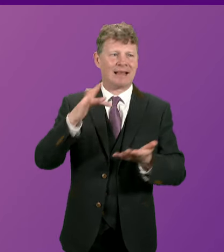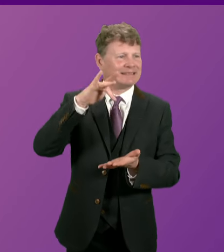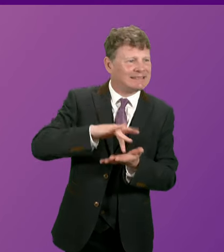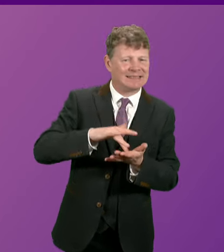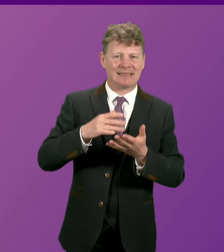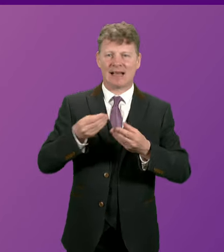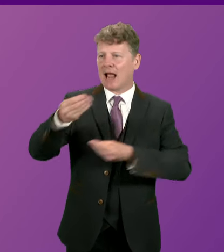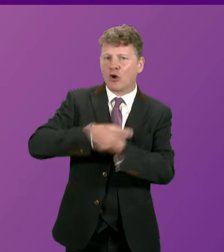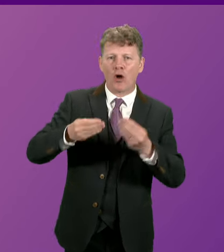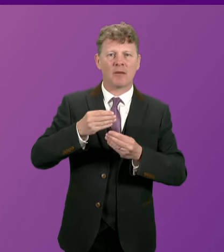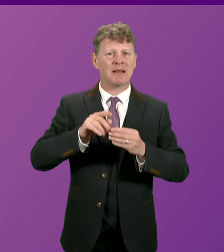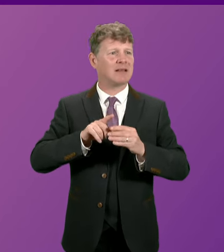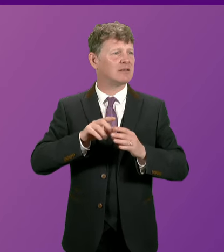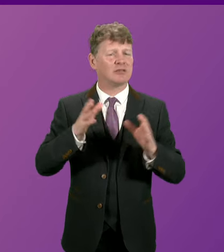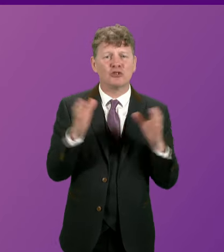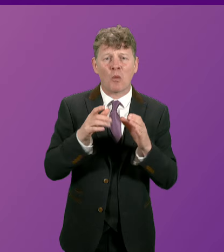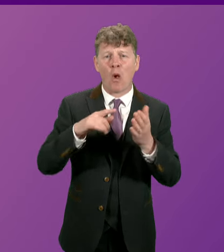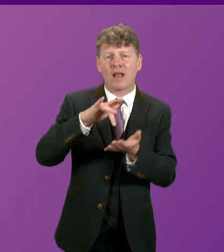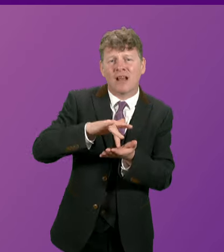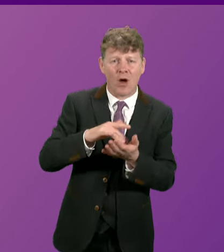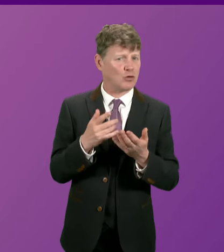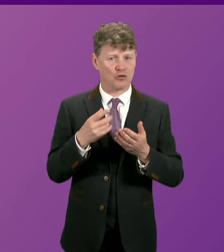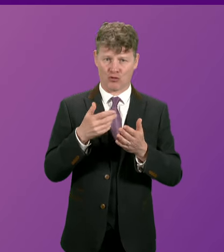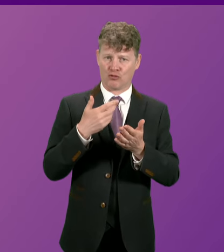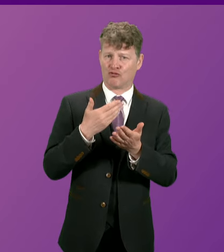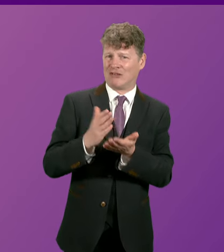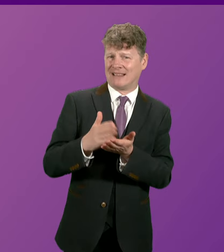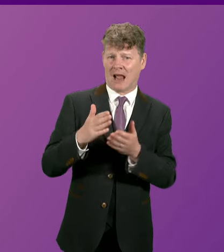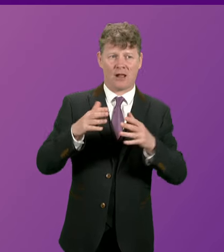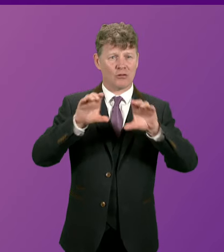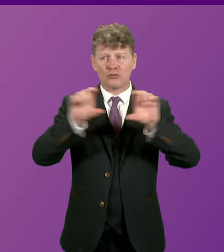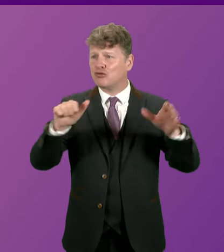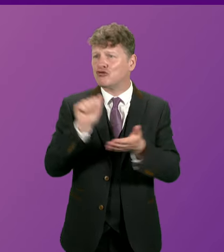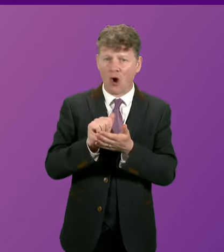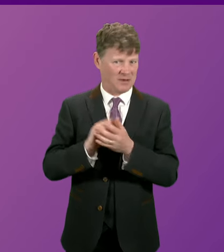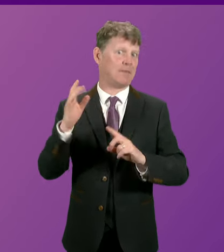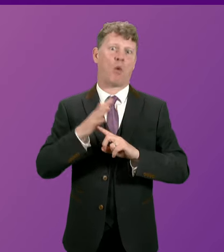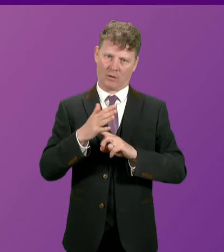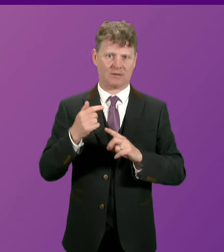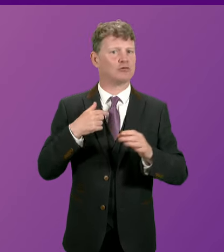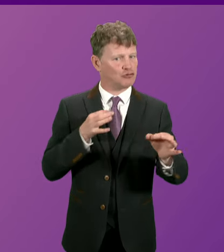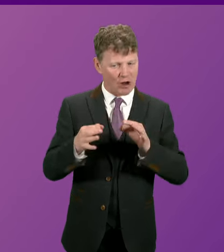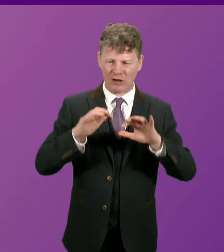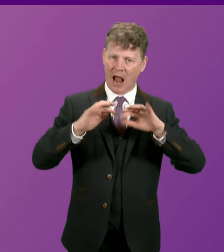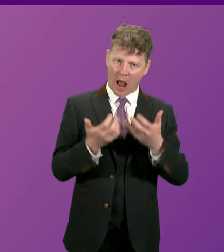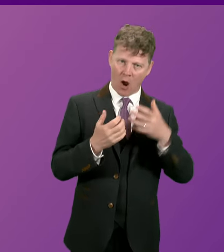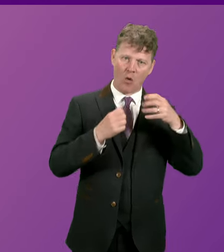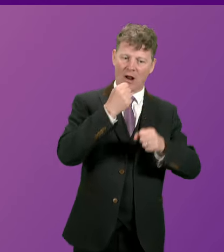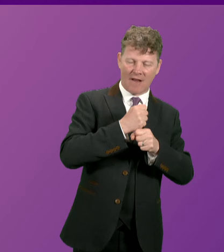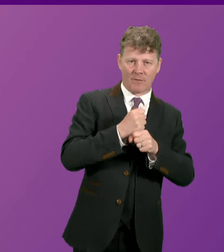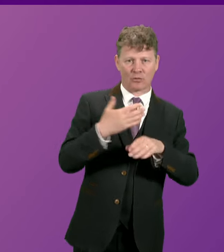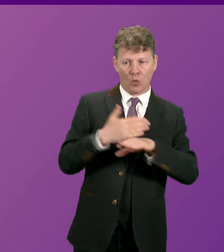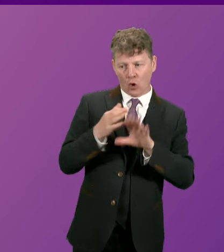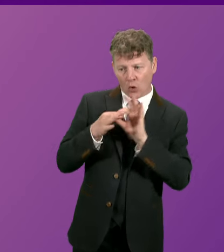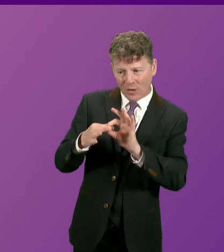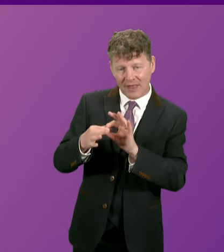indeed town centre economy too a retail strategy strategy sets out how we will work with businesses and trade unions to deliver